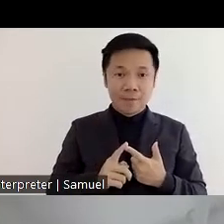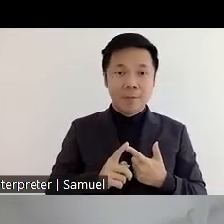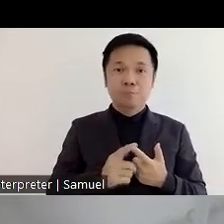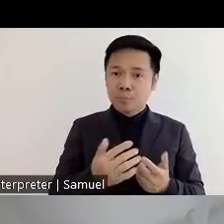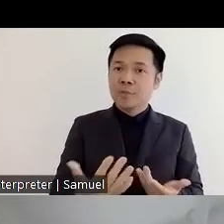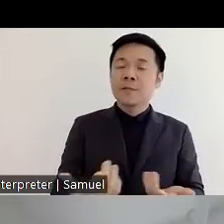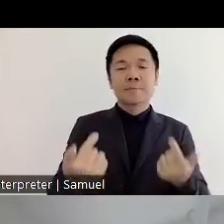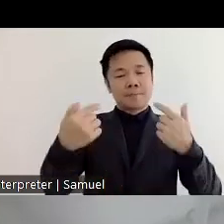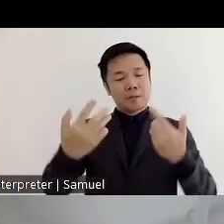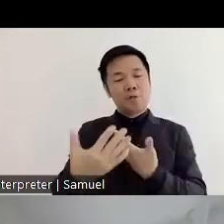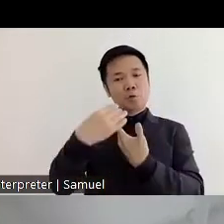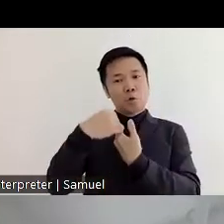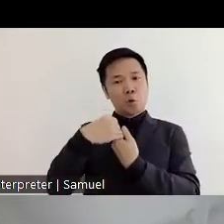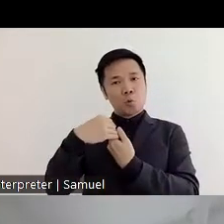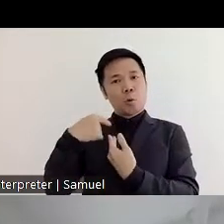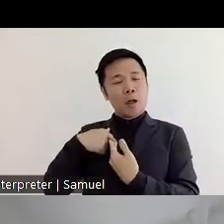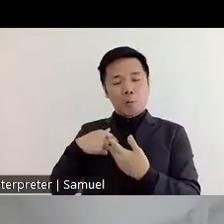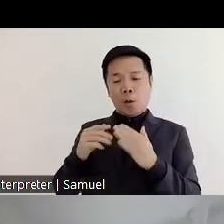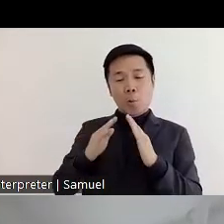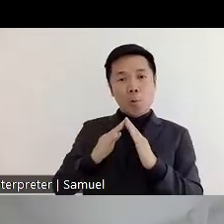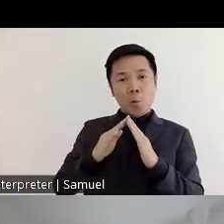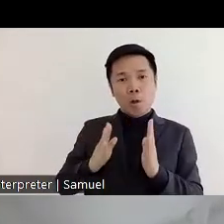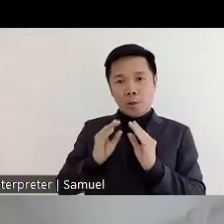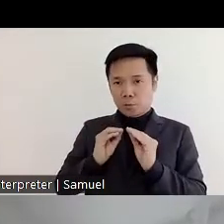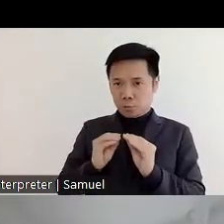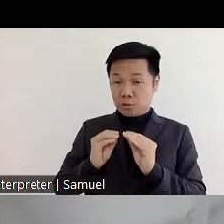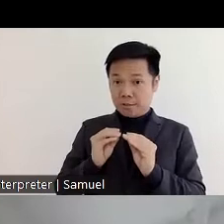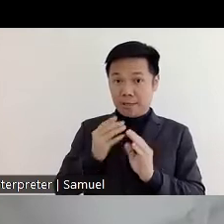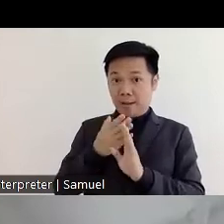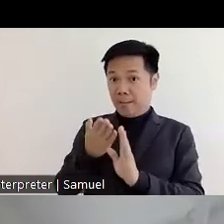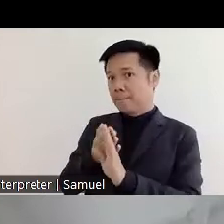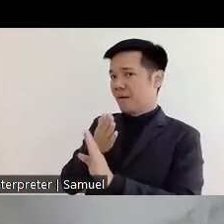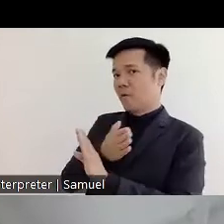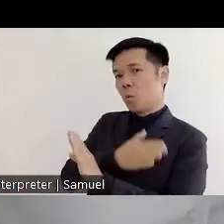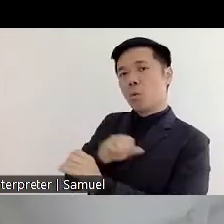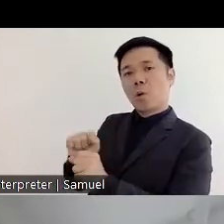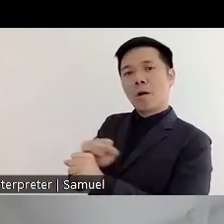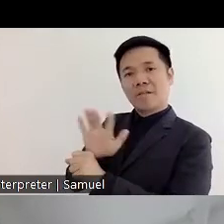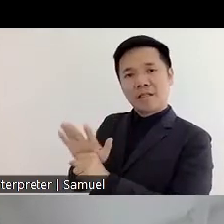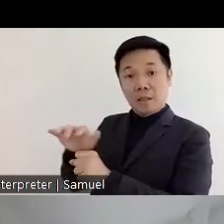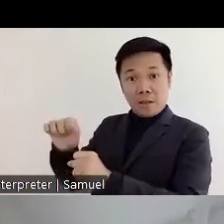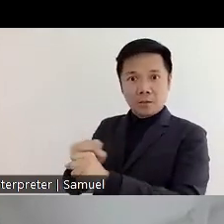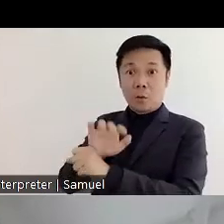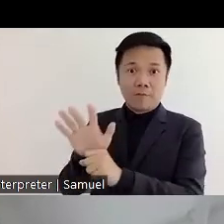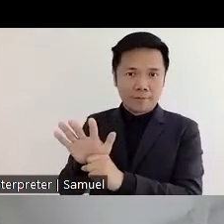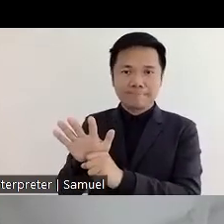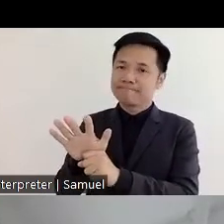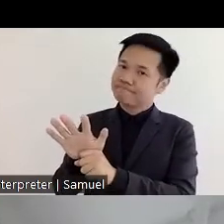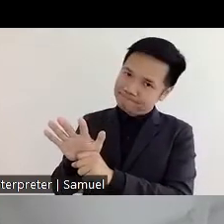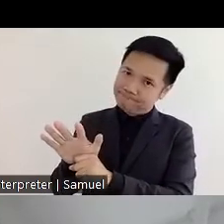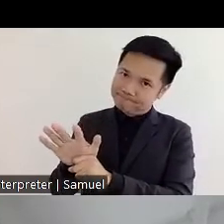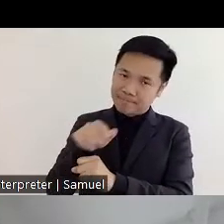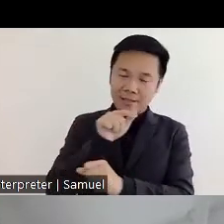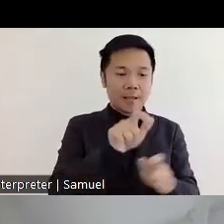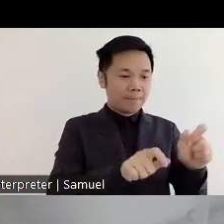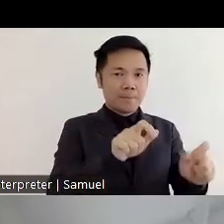centers. This used to be there till Covid hit us. When Covid hit us and as the youth had to go back